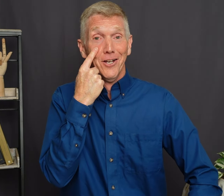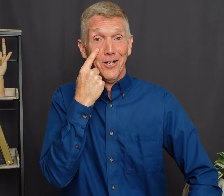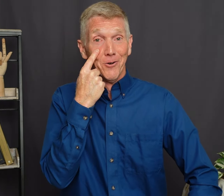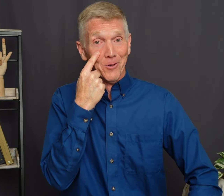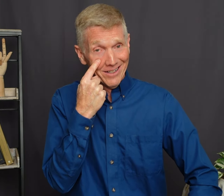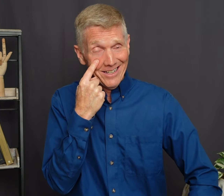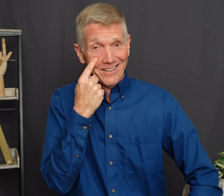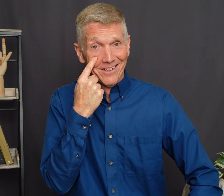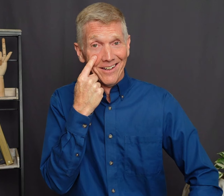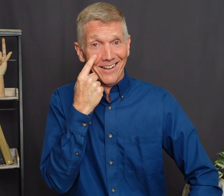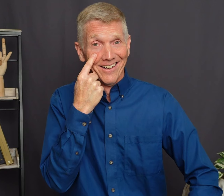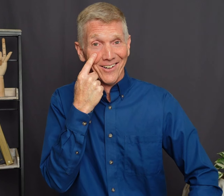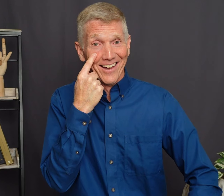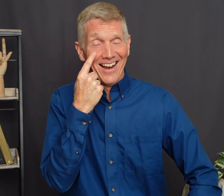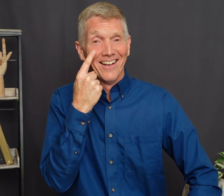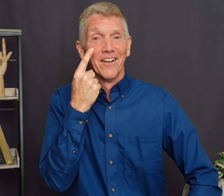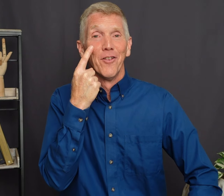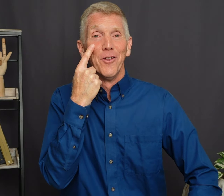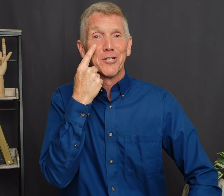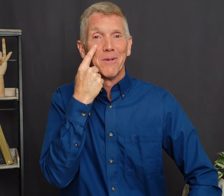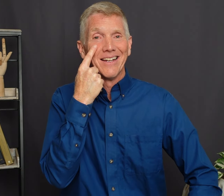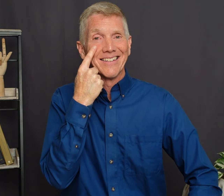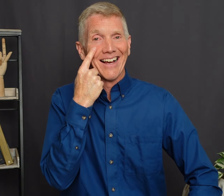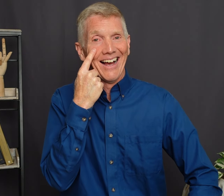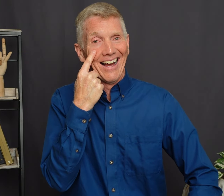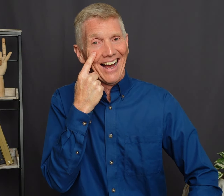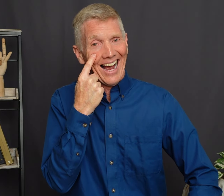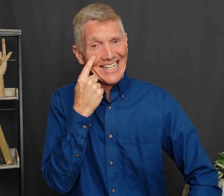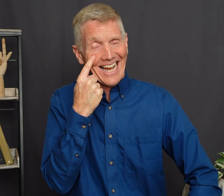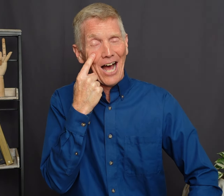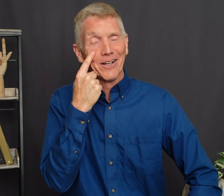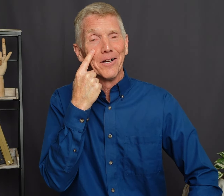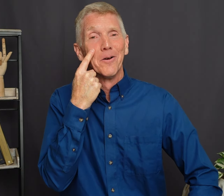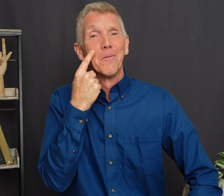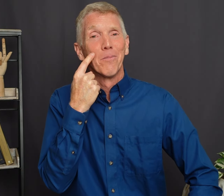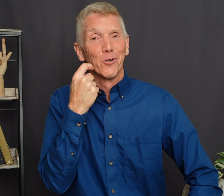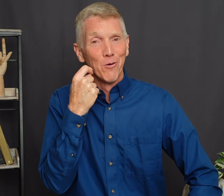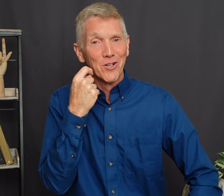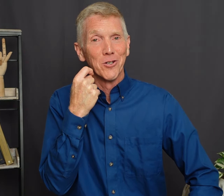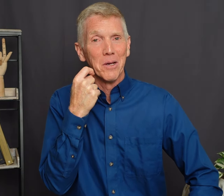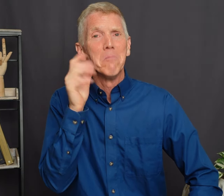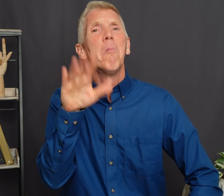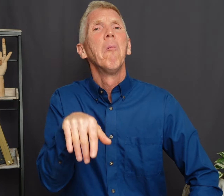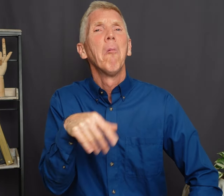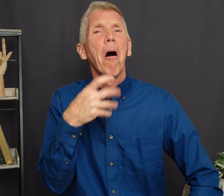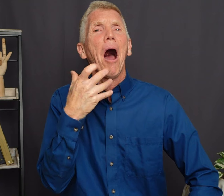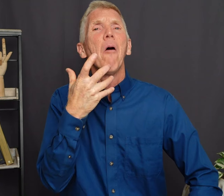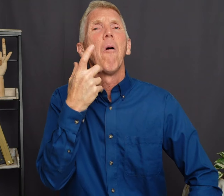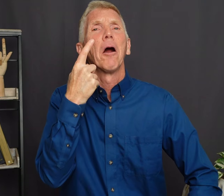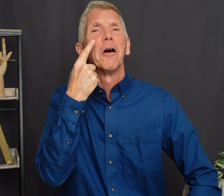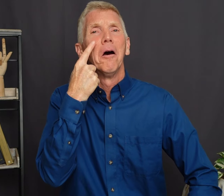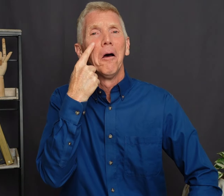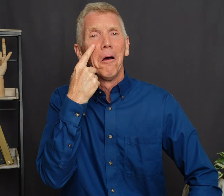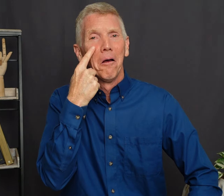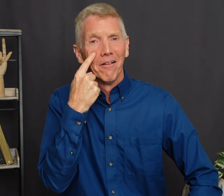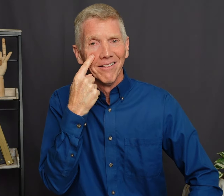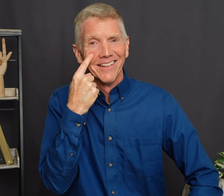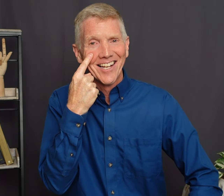Really? Okay This means I doubt it Prove it to me I want to Let's